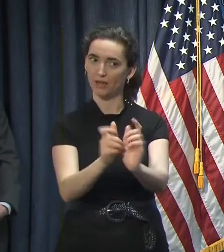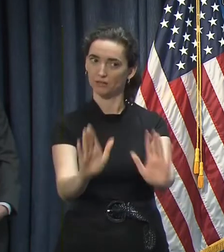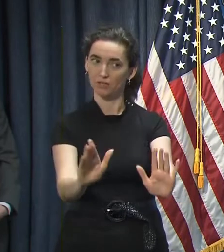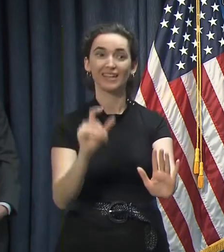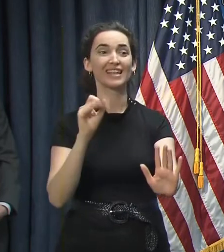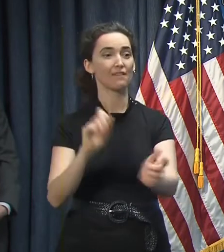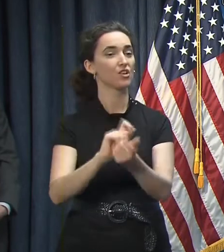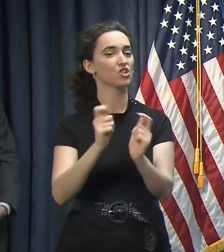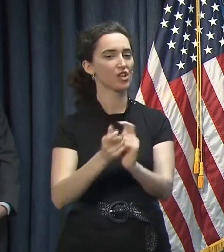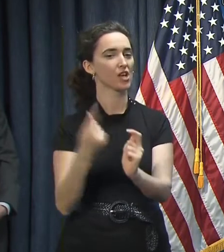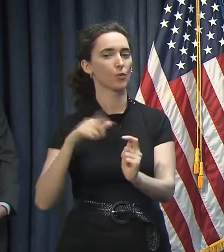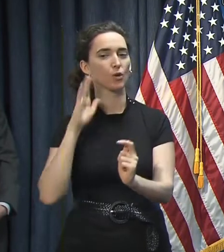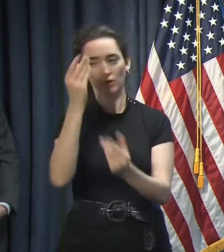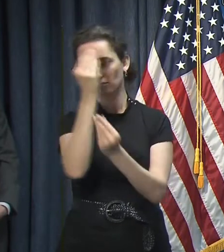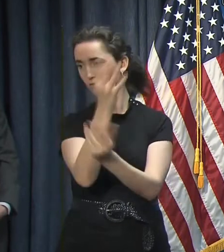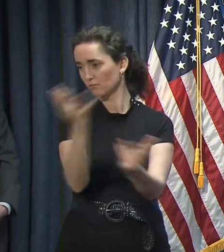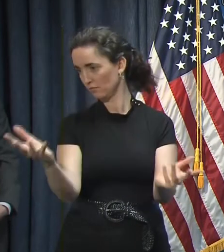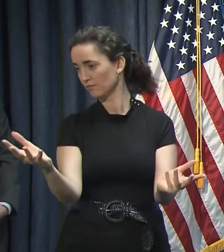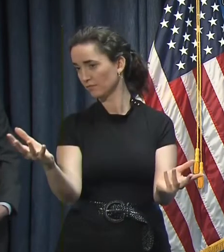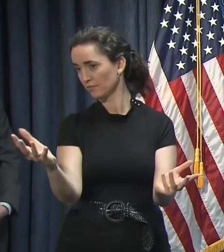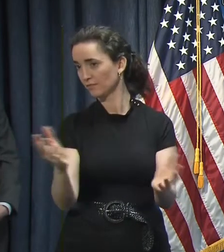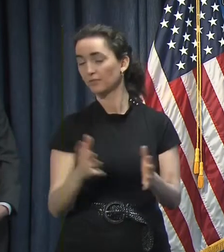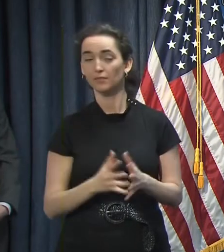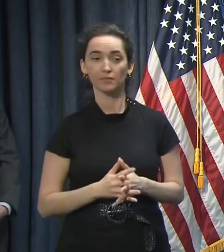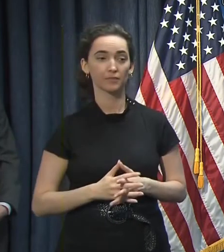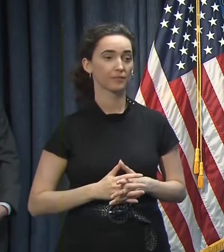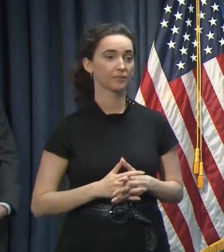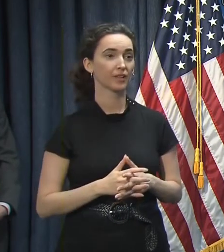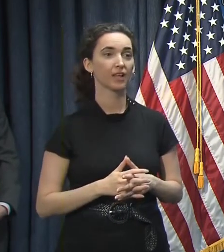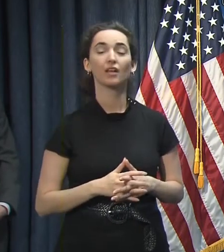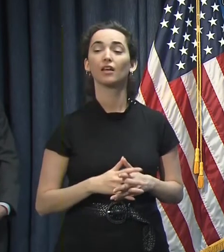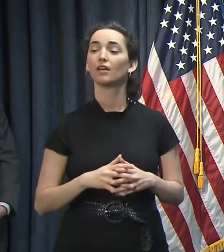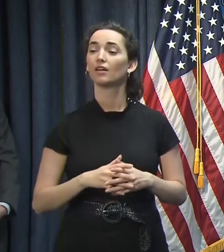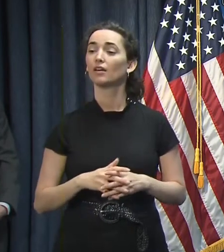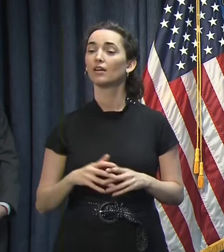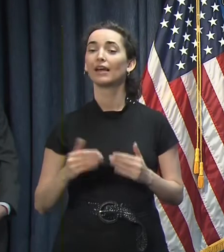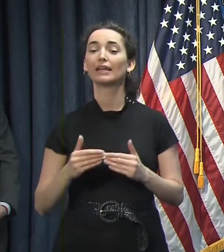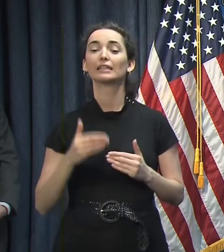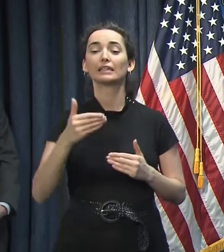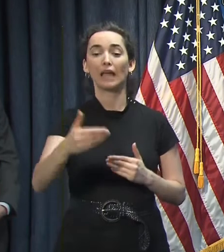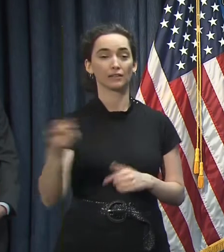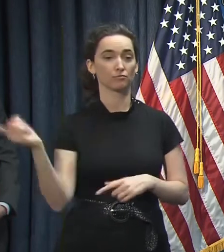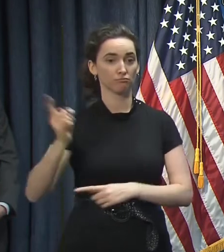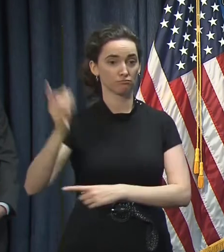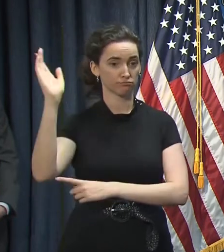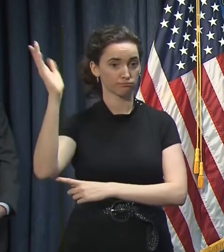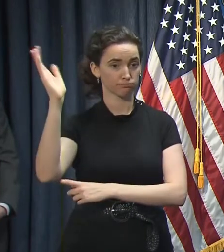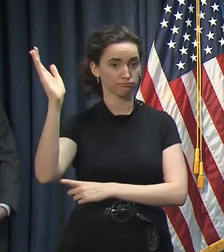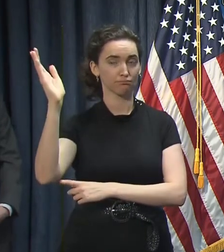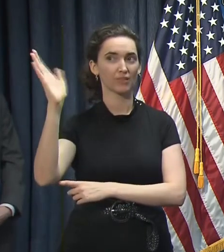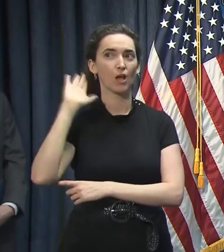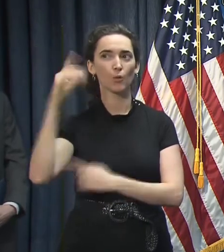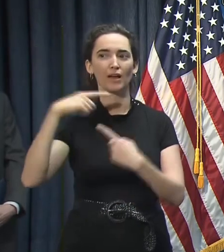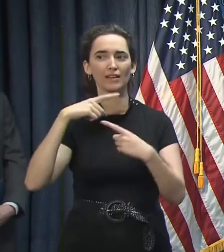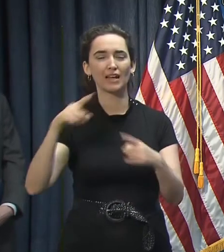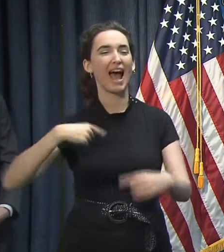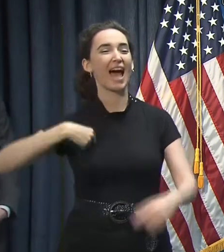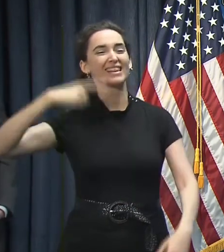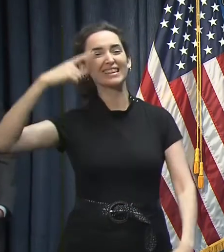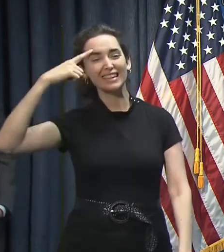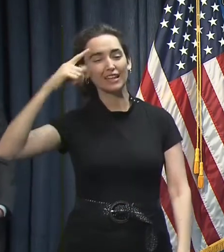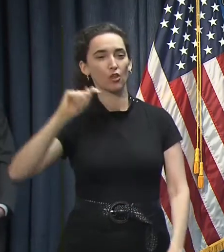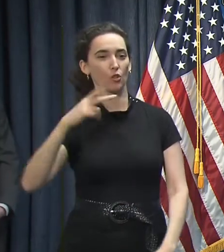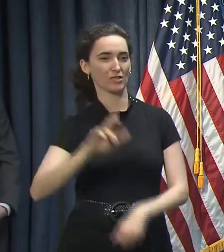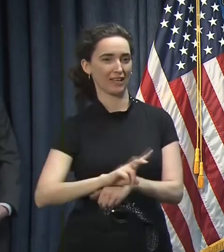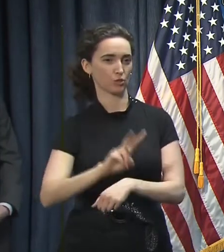it does, we will certainly let you know. And then we will advise you when the next briefing will be, which I suspect will be Thursday